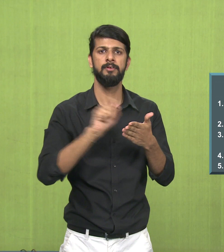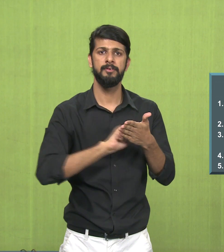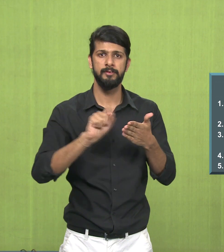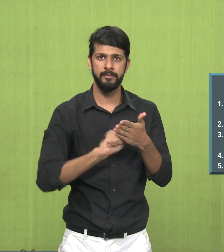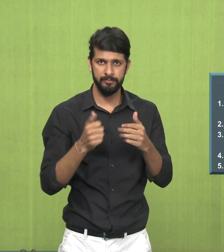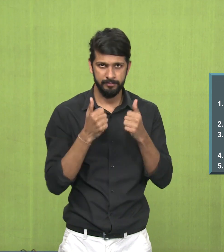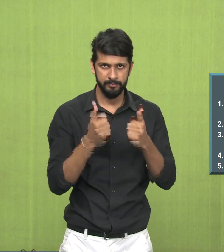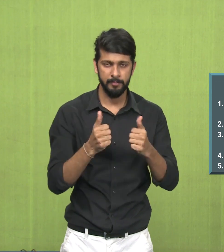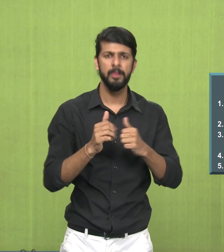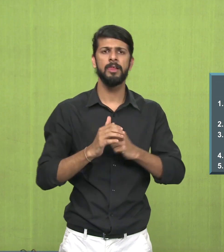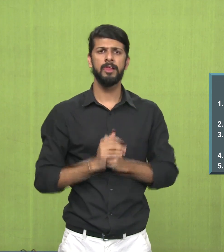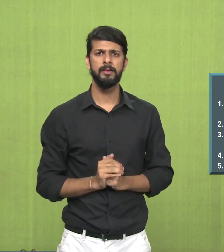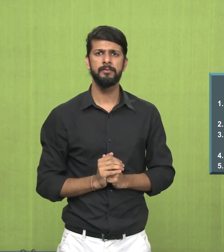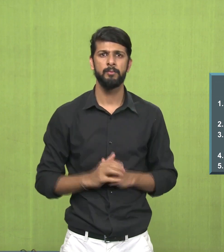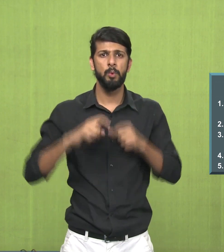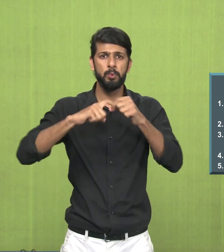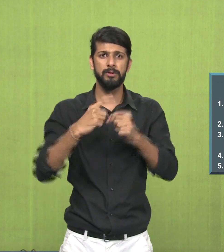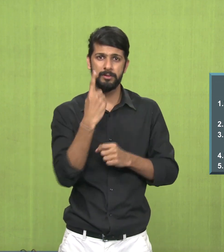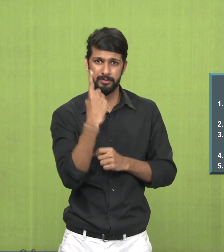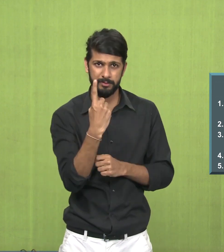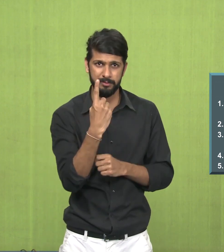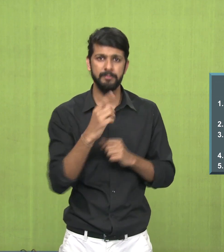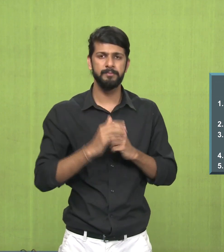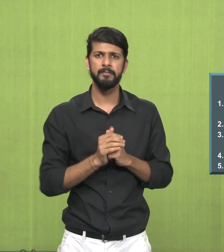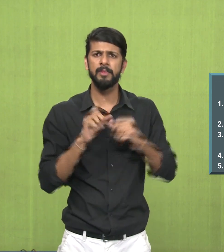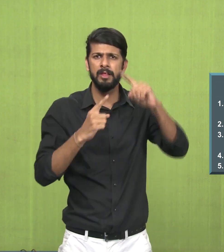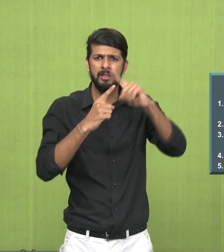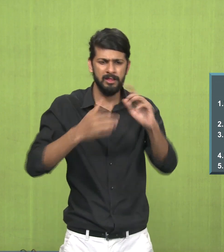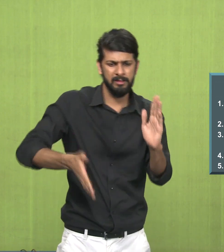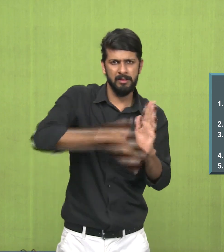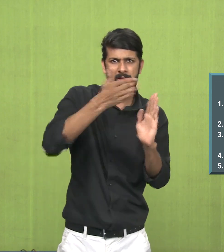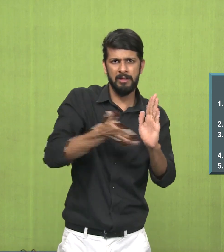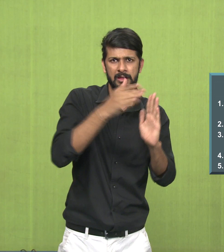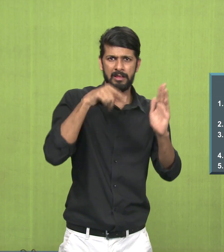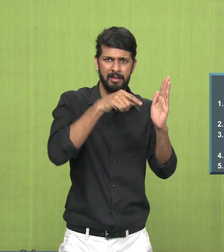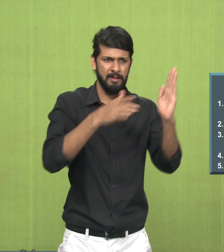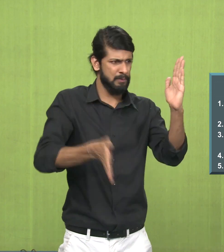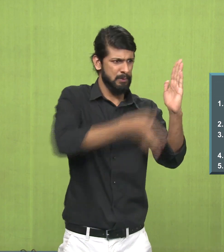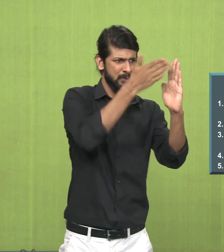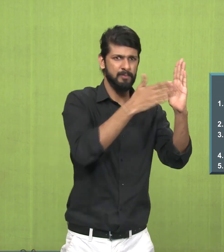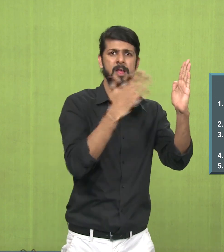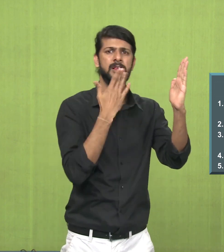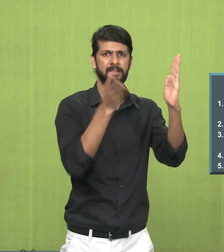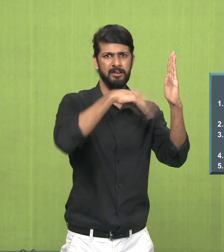attempt by their own. Question number 1. What do you understand by the term